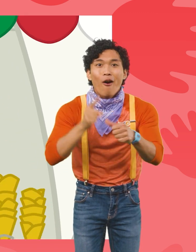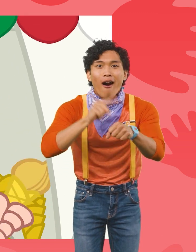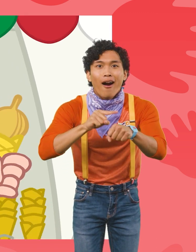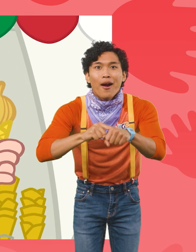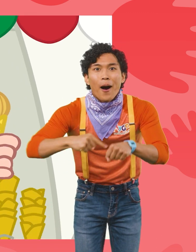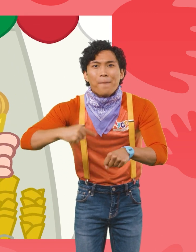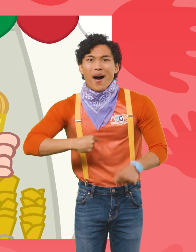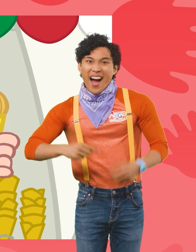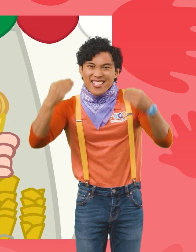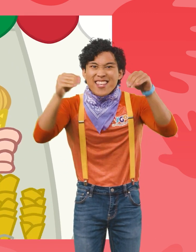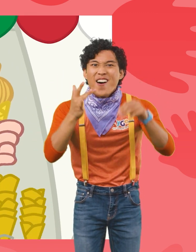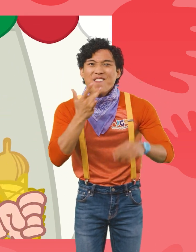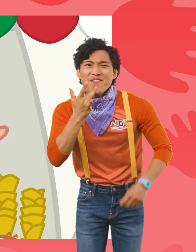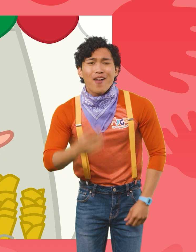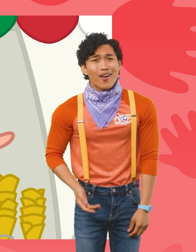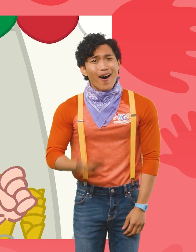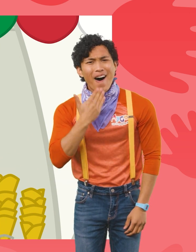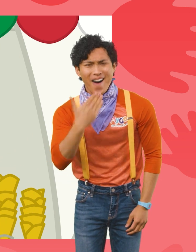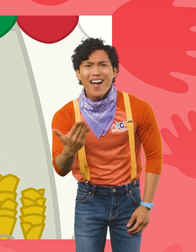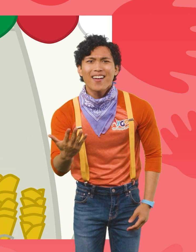sold that flavor! Thank you so much!